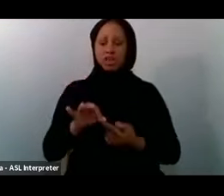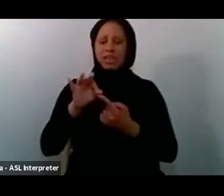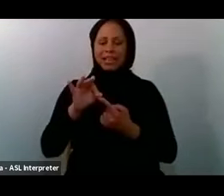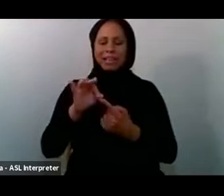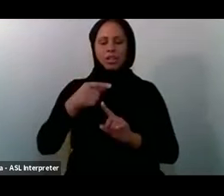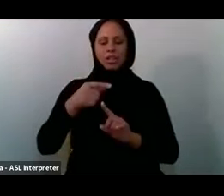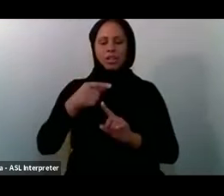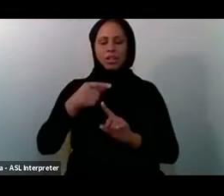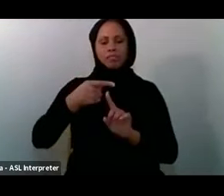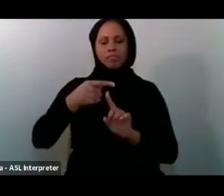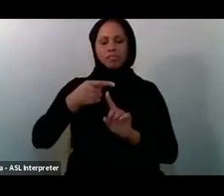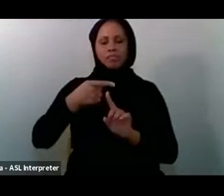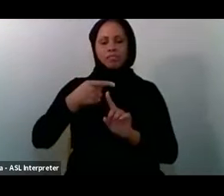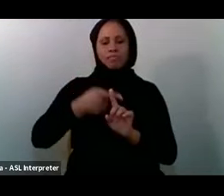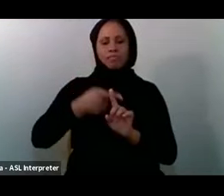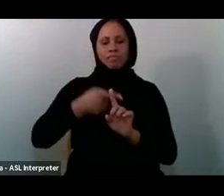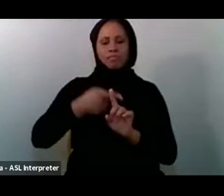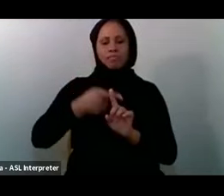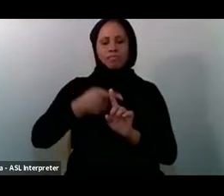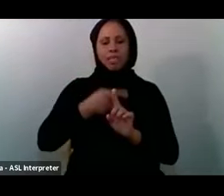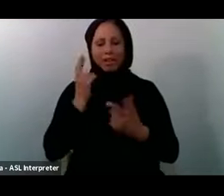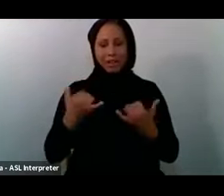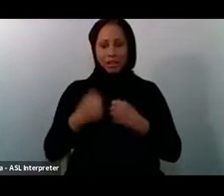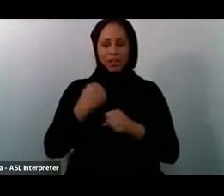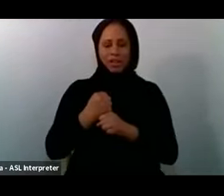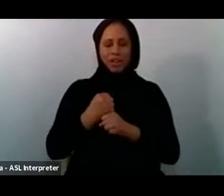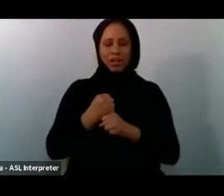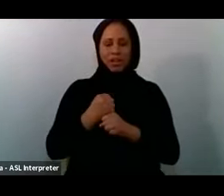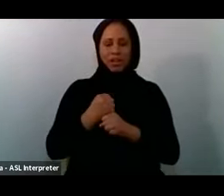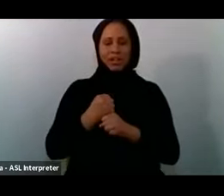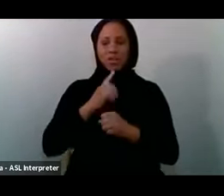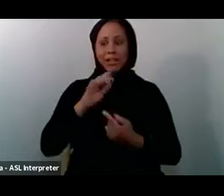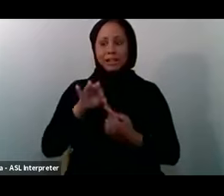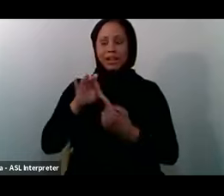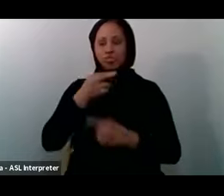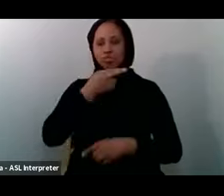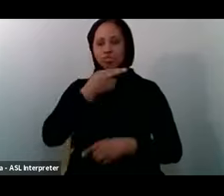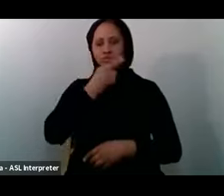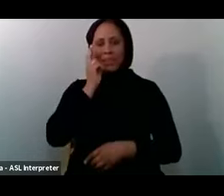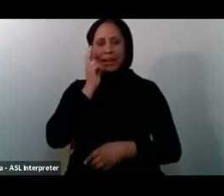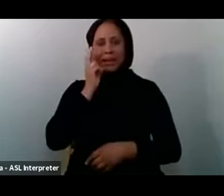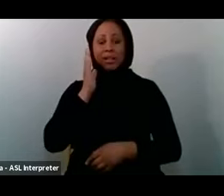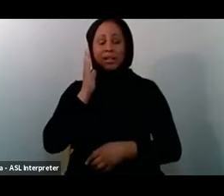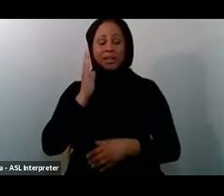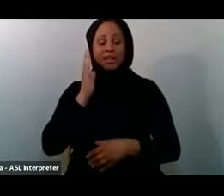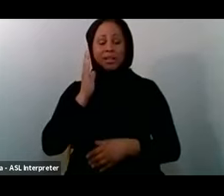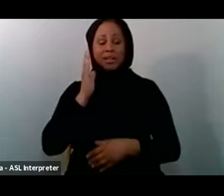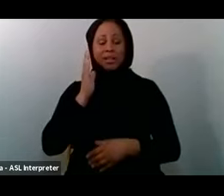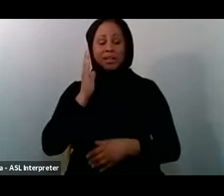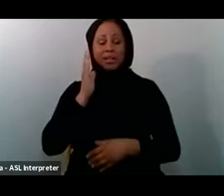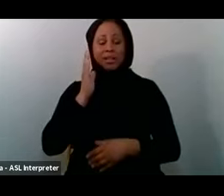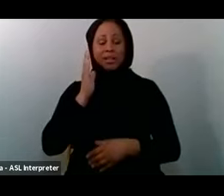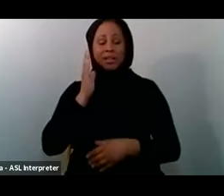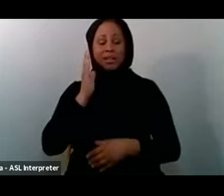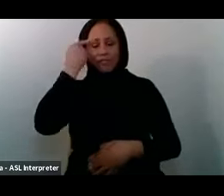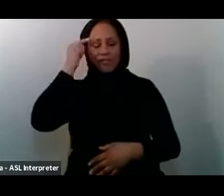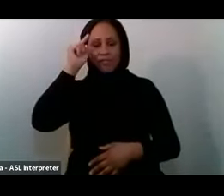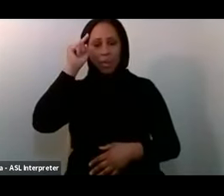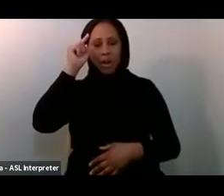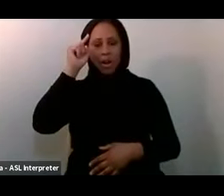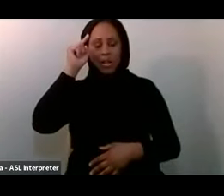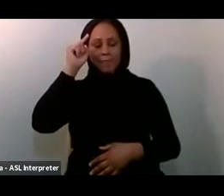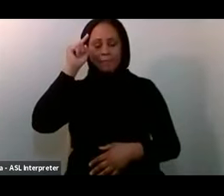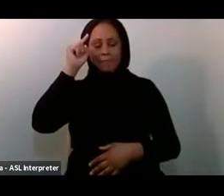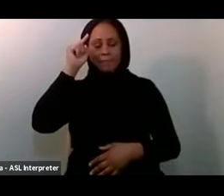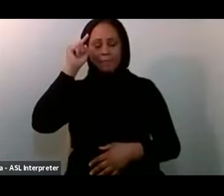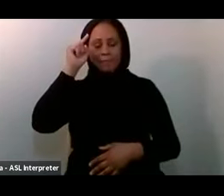this Particular Year It is A Ramadan To remember It is Going to Be a Ramadan For the For the For the Books And we Ask Allah Subhanahu